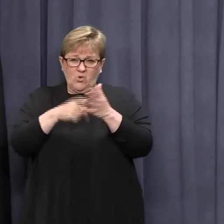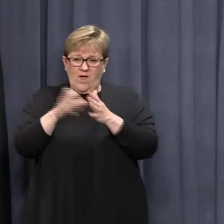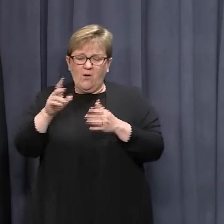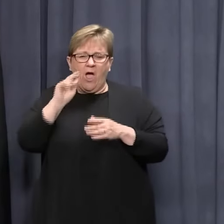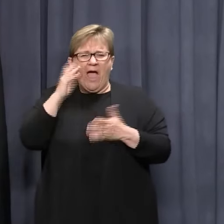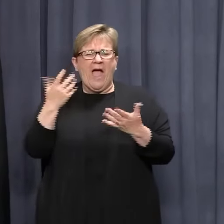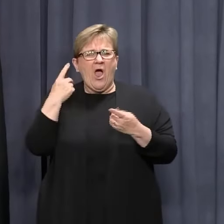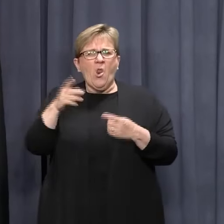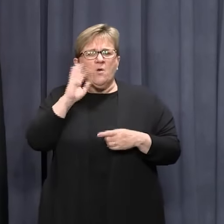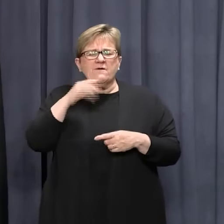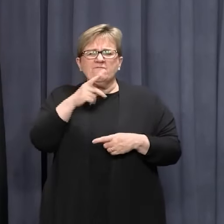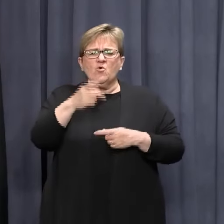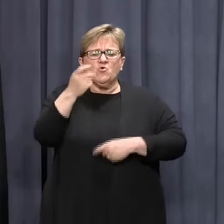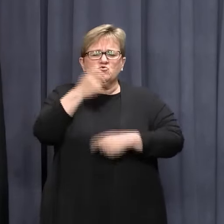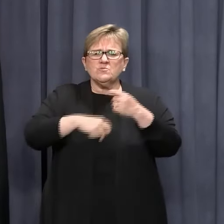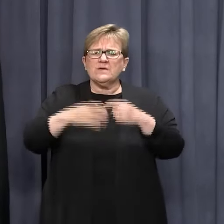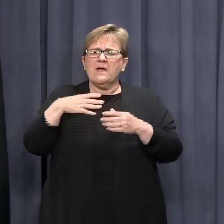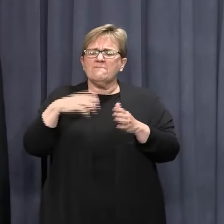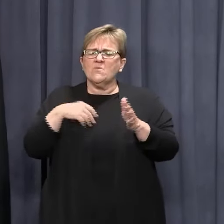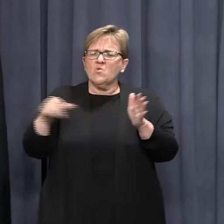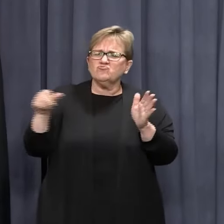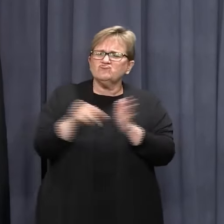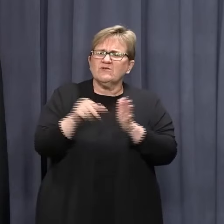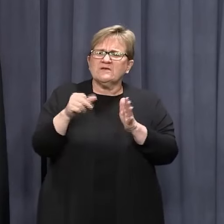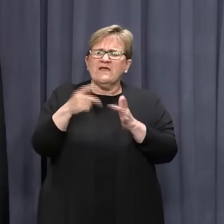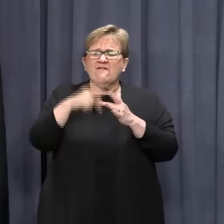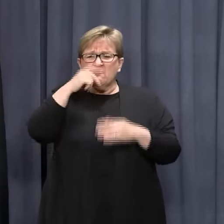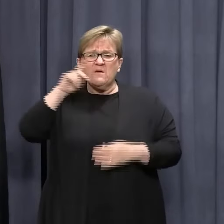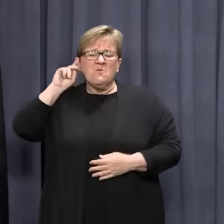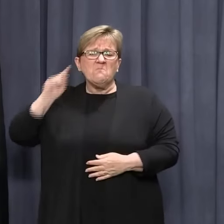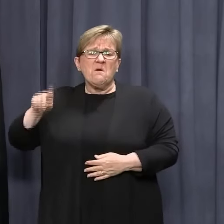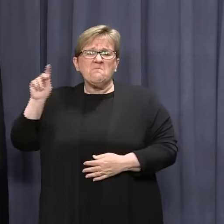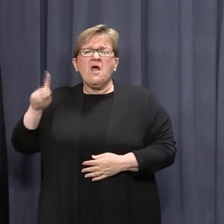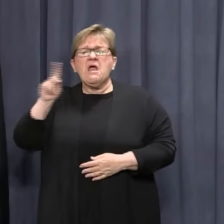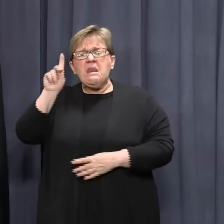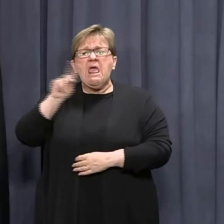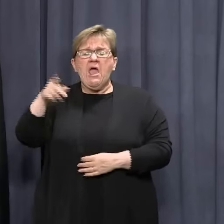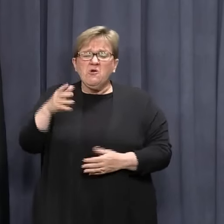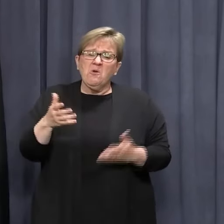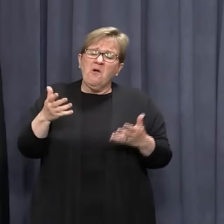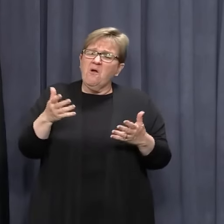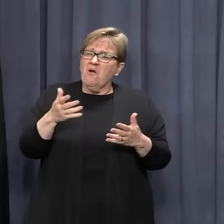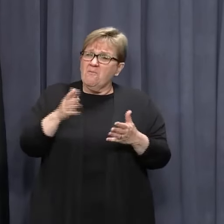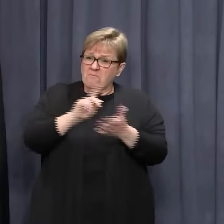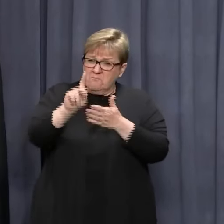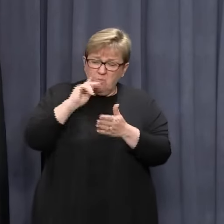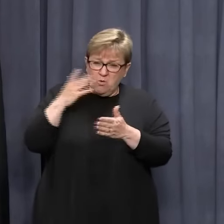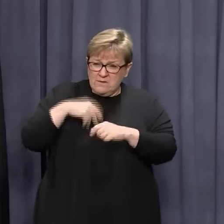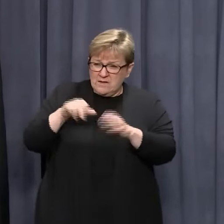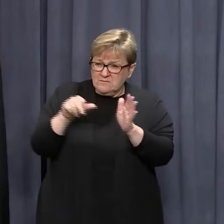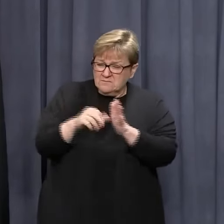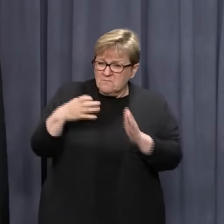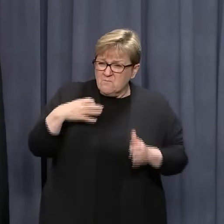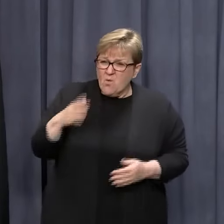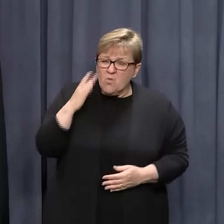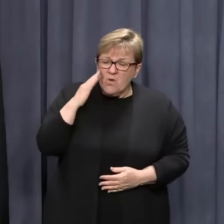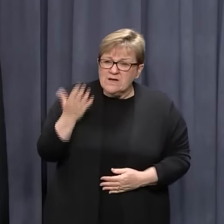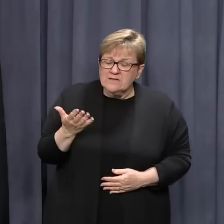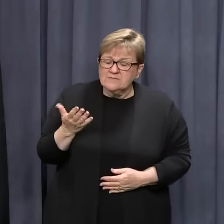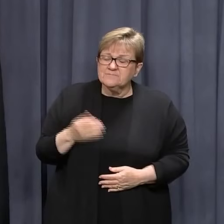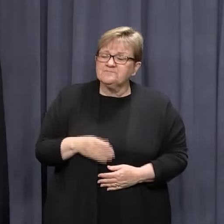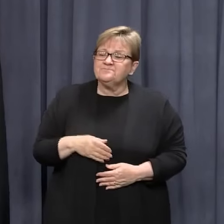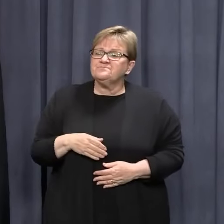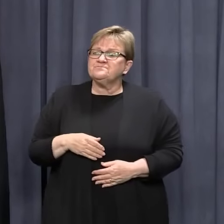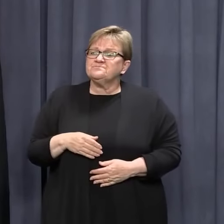and patrons who don't comply with QR requirements? Yeah, well, our mandatory